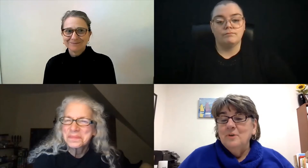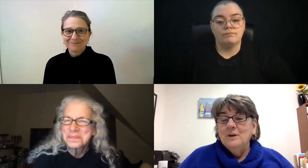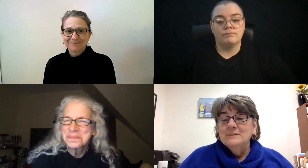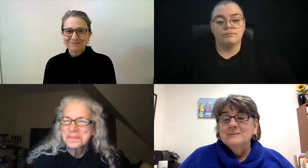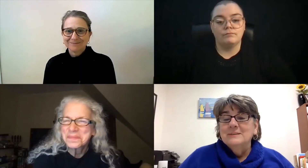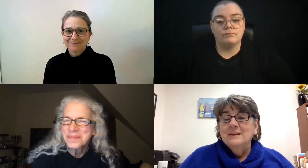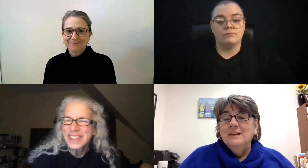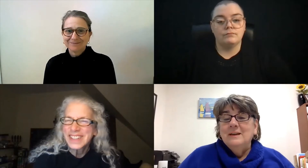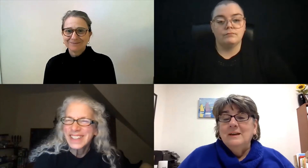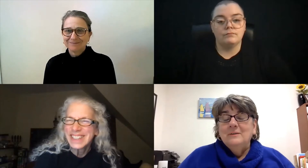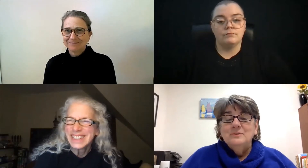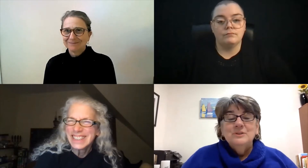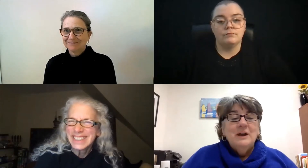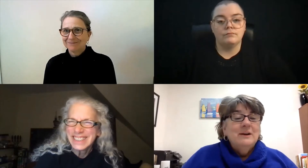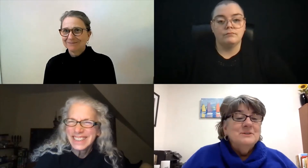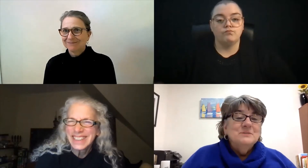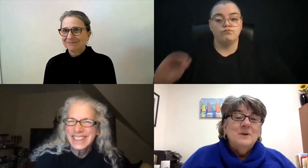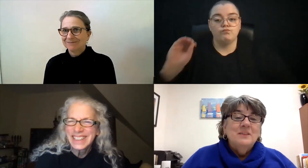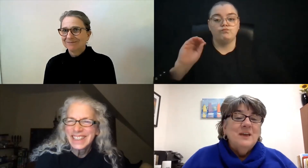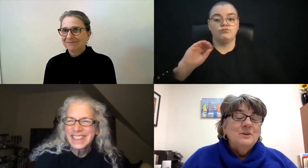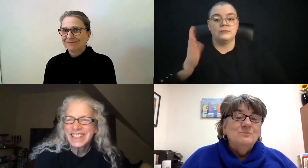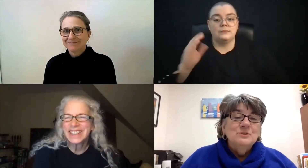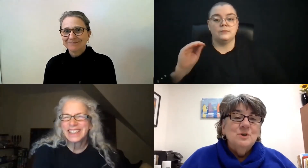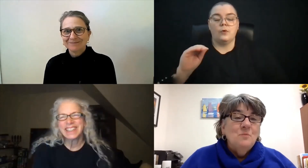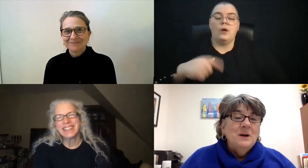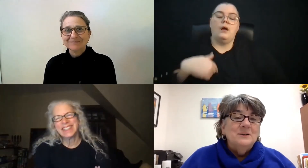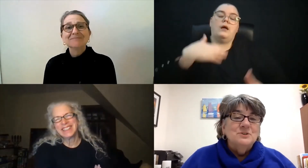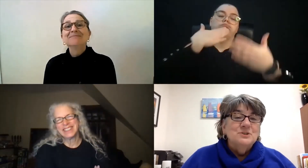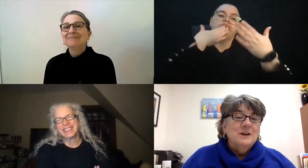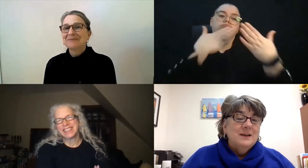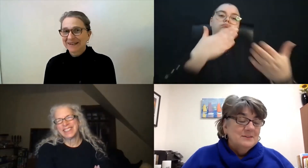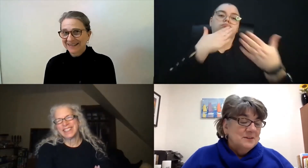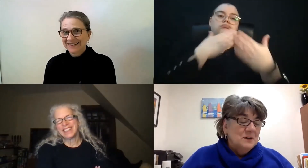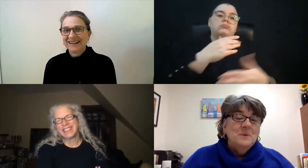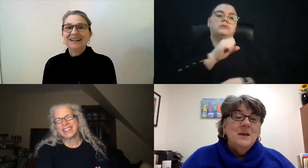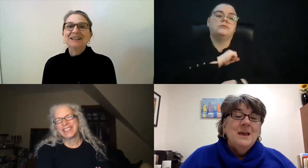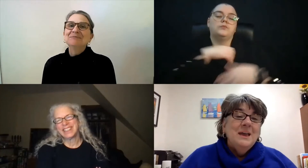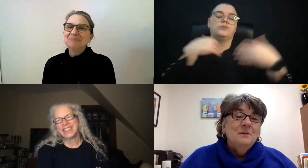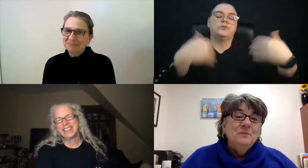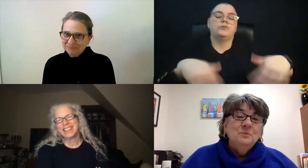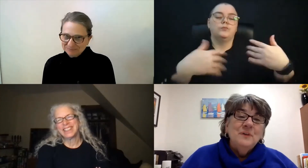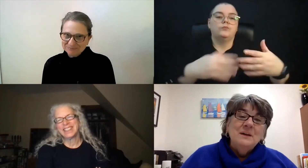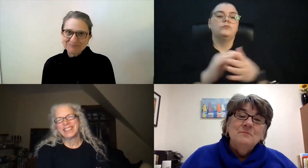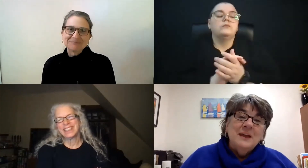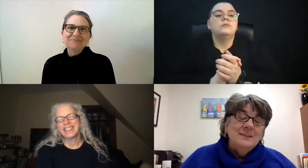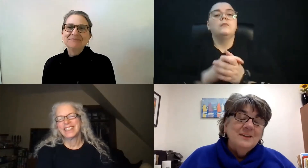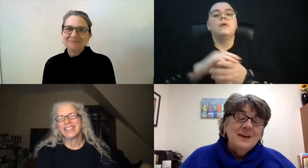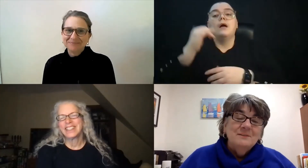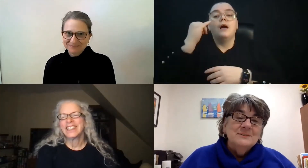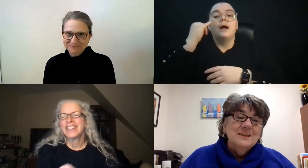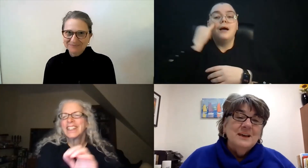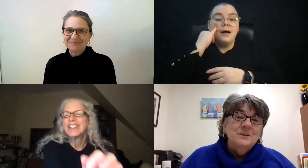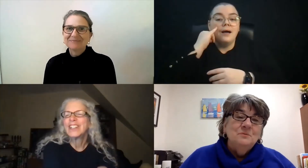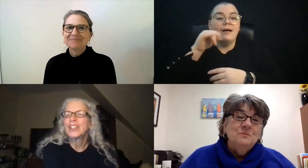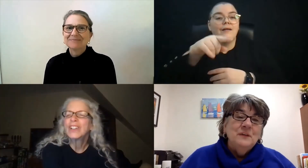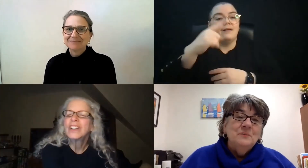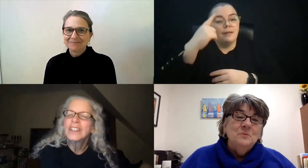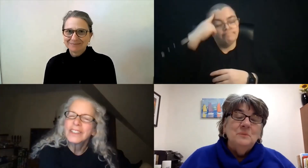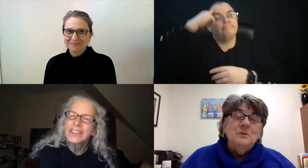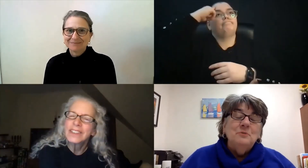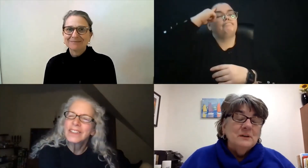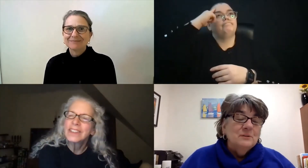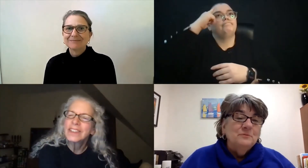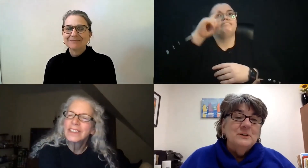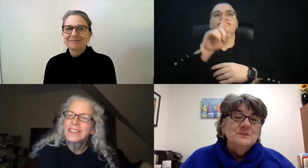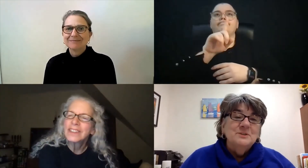No thoughts? Sharon, I just want to thank you so much. And if you think of anything else that you feel